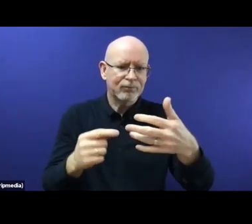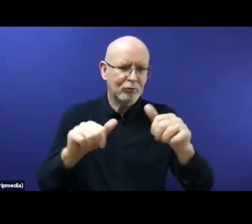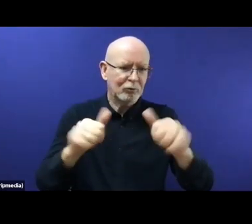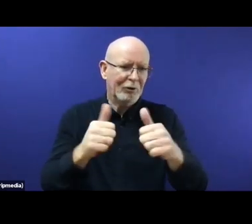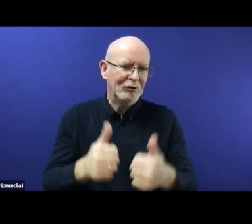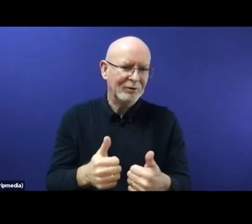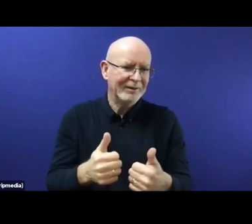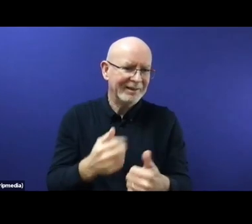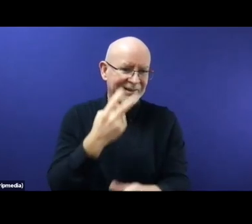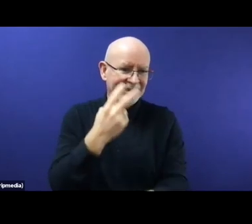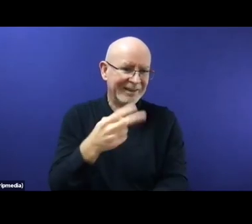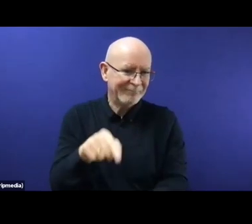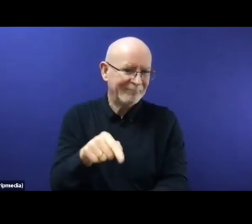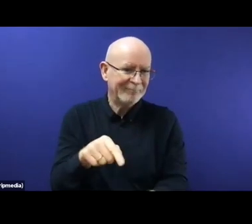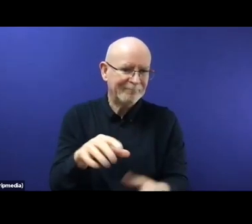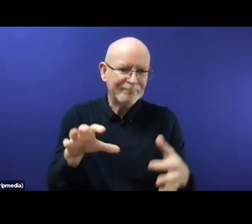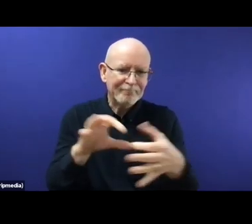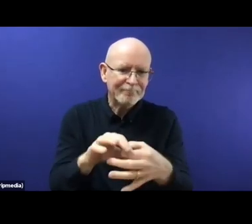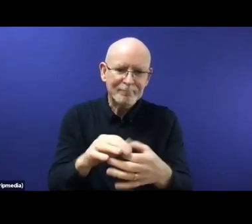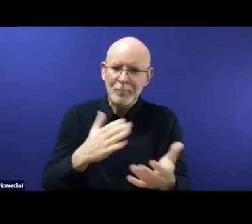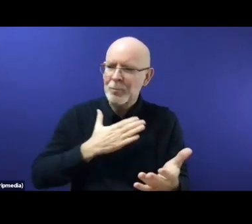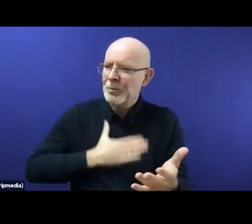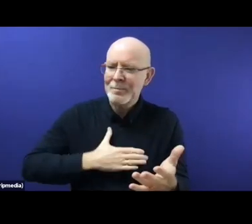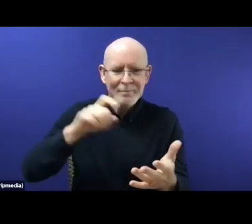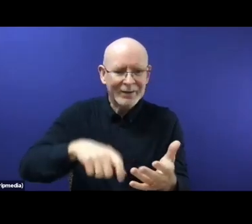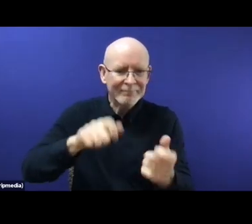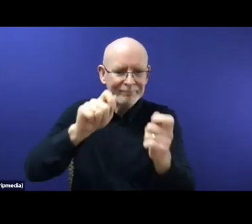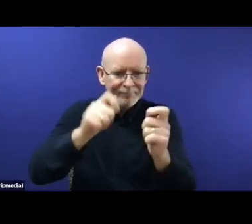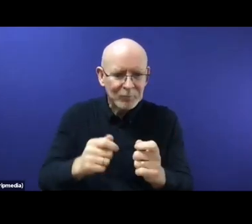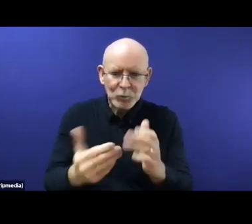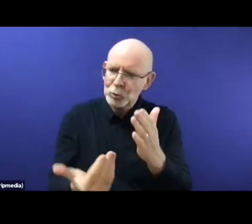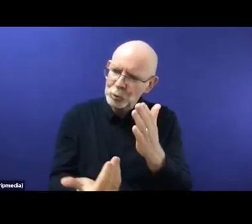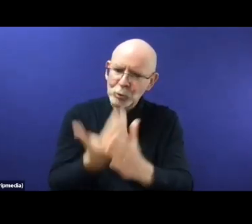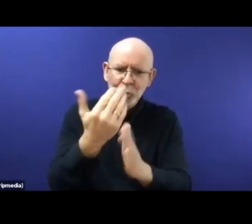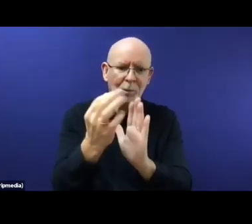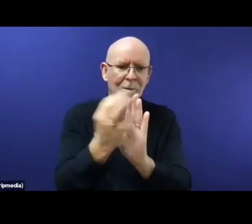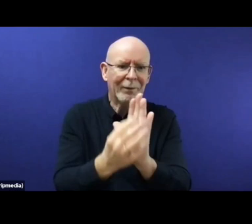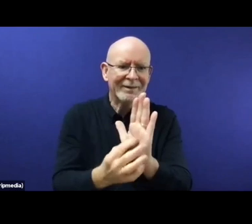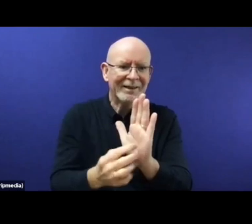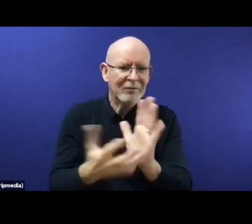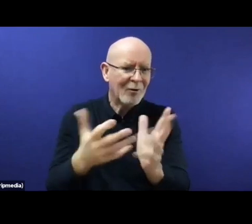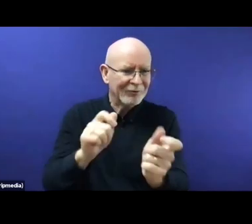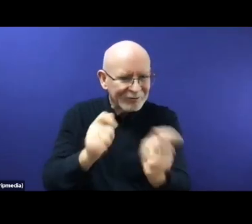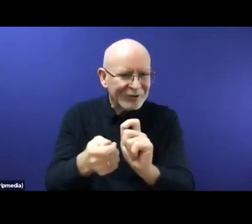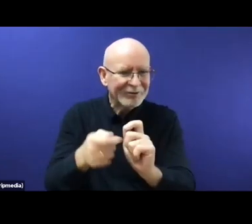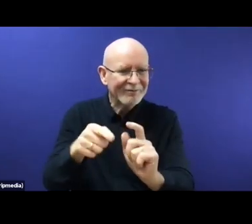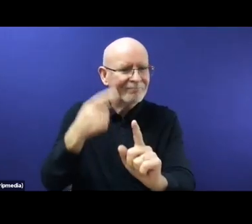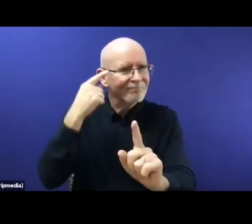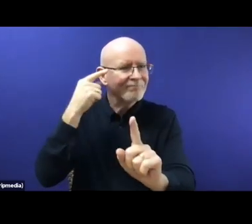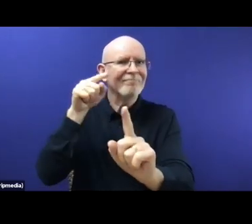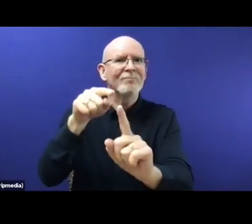policies if we want to address these these key challenges. I would like now to address to turn to